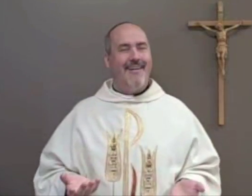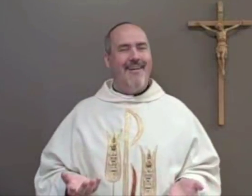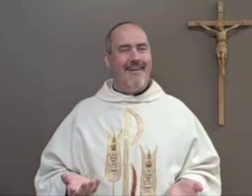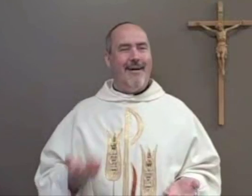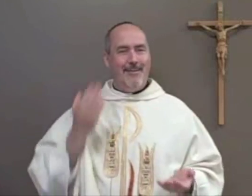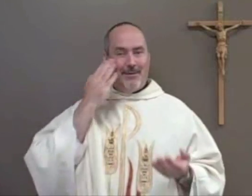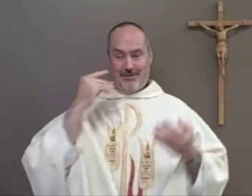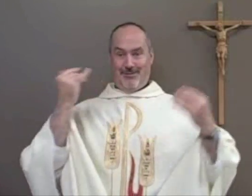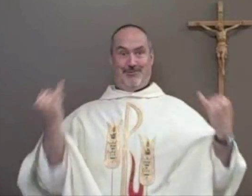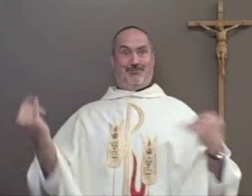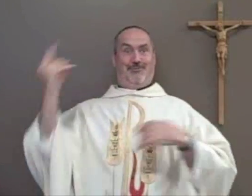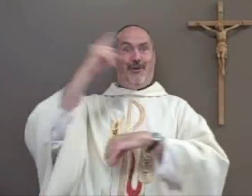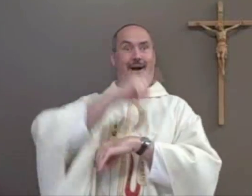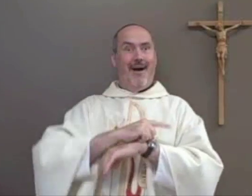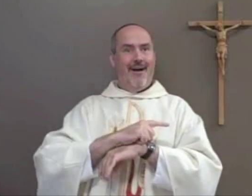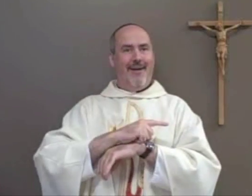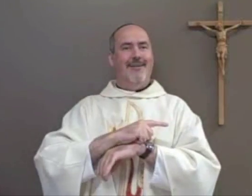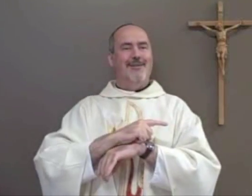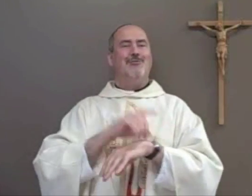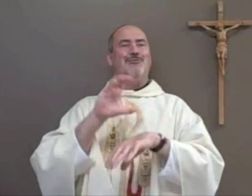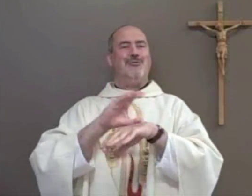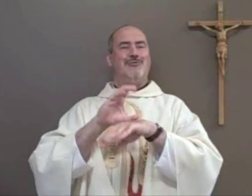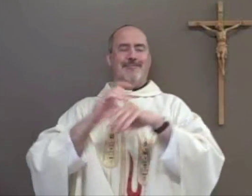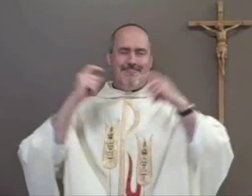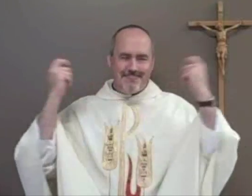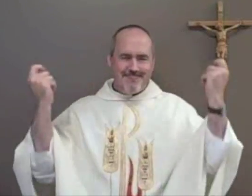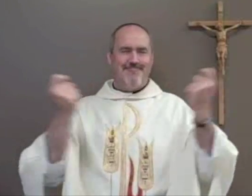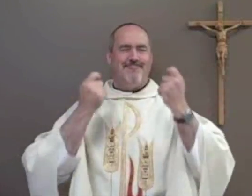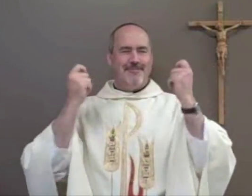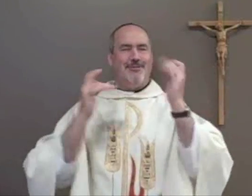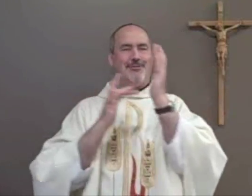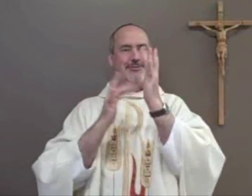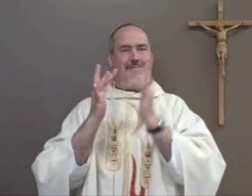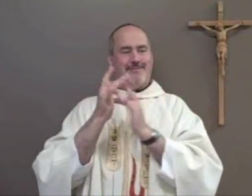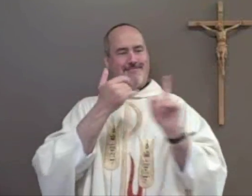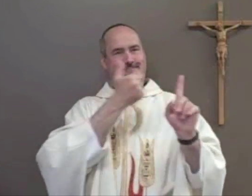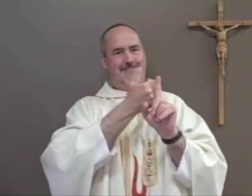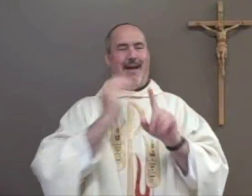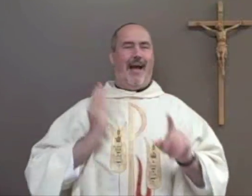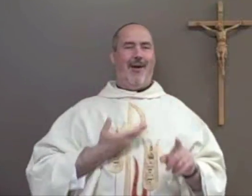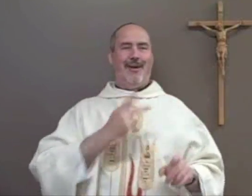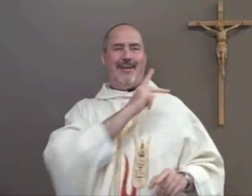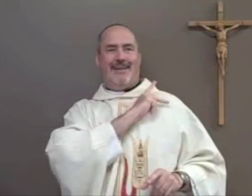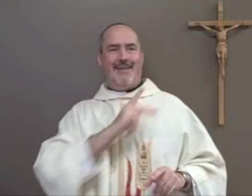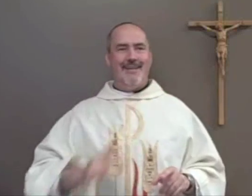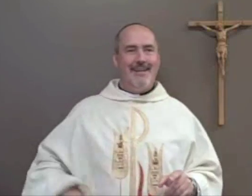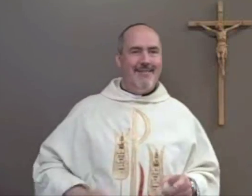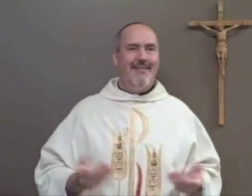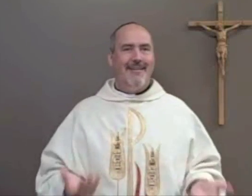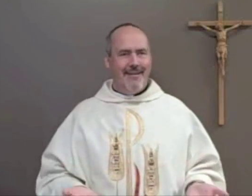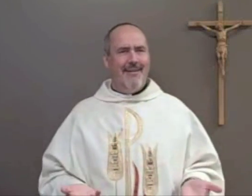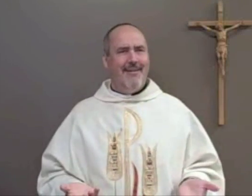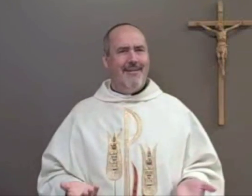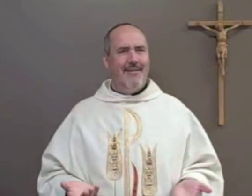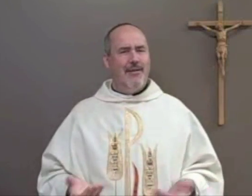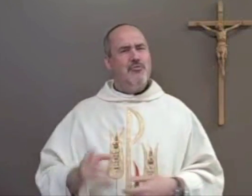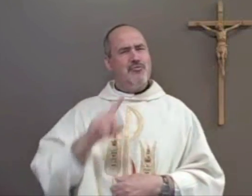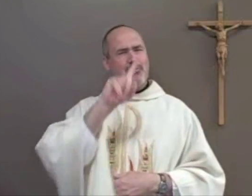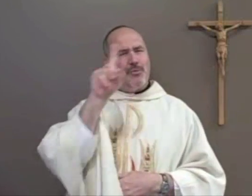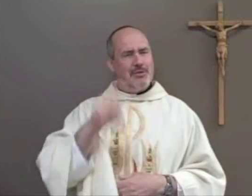story about the Queen well it's interesting that today just happens to be the day that the church celebrates Jesus is our King so